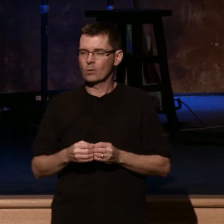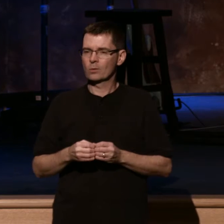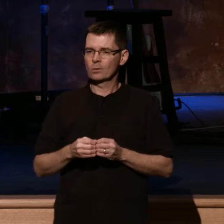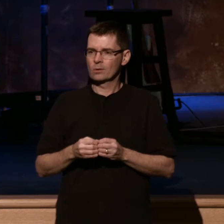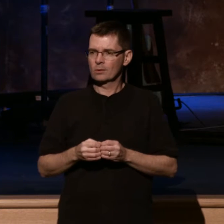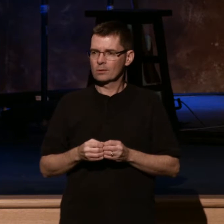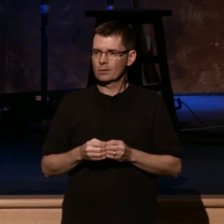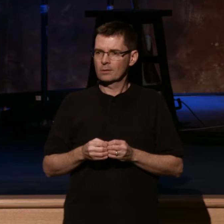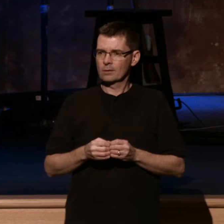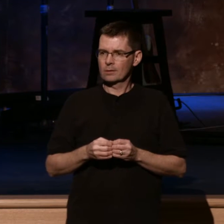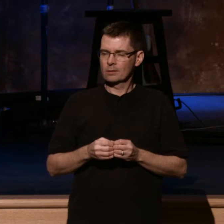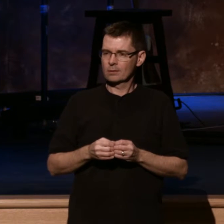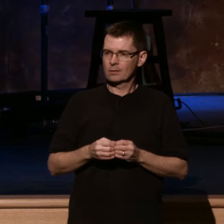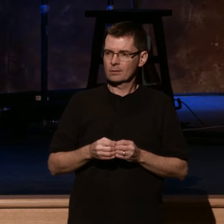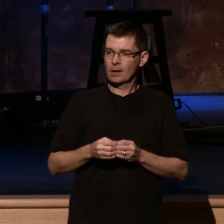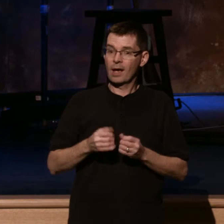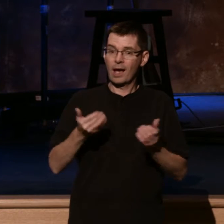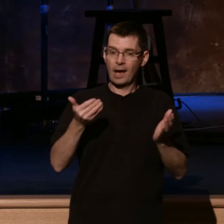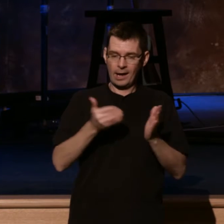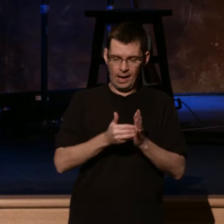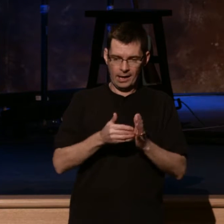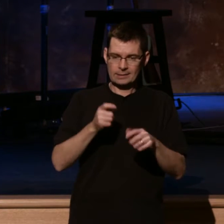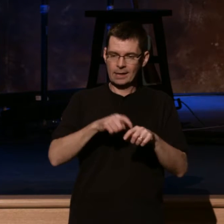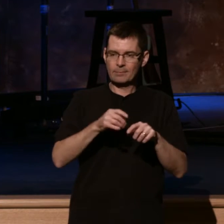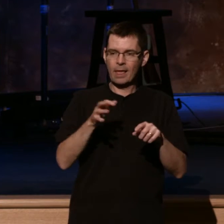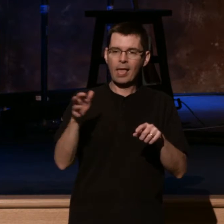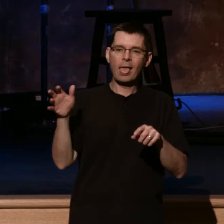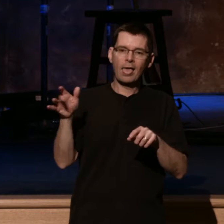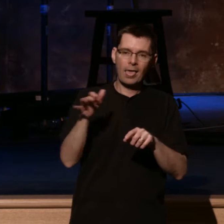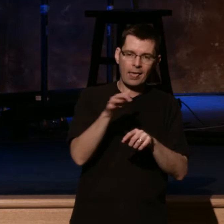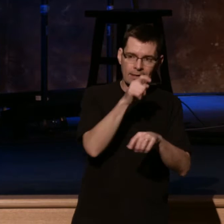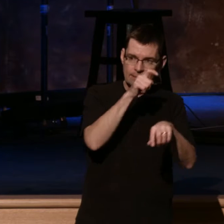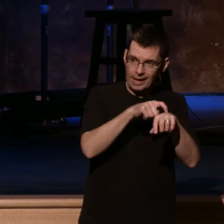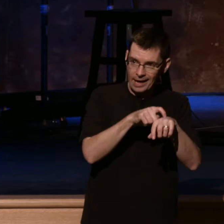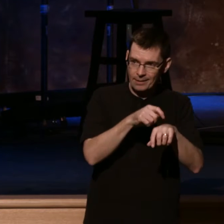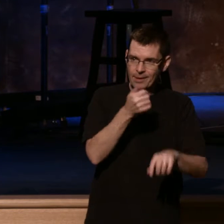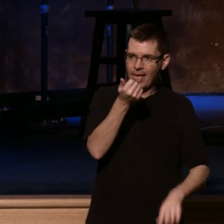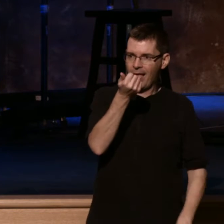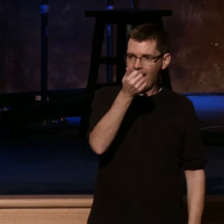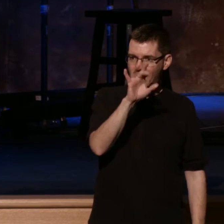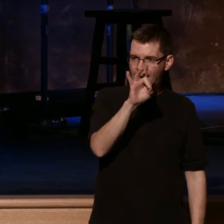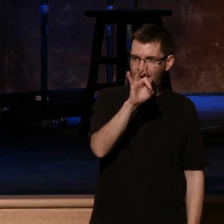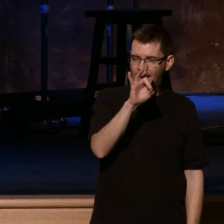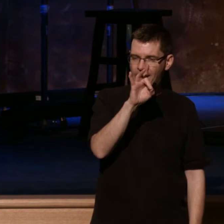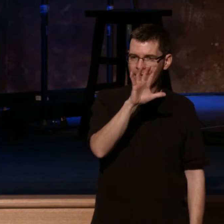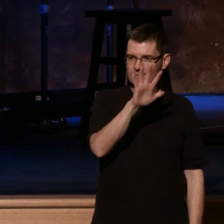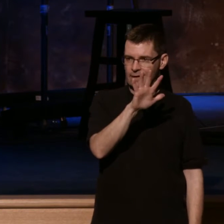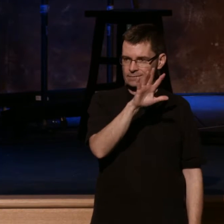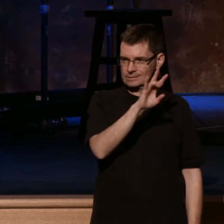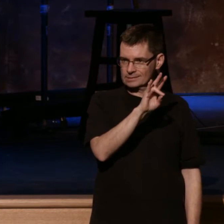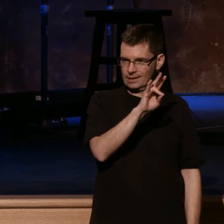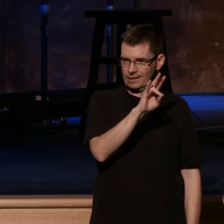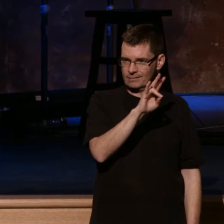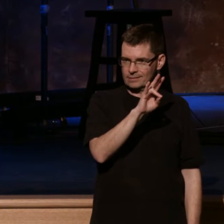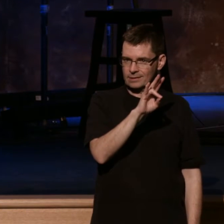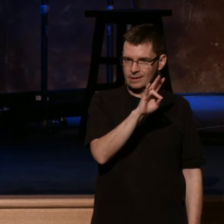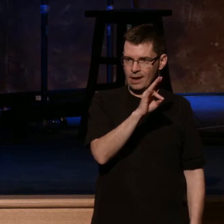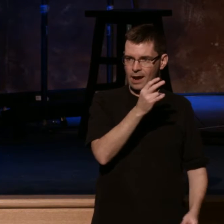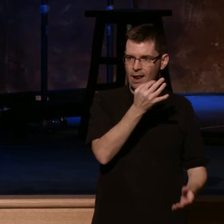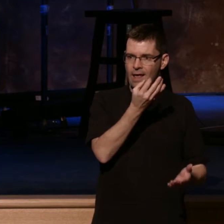generation later, about the 1850s, 1857, there was a panic that occurred in New York, a financial panic that lasted several